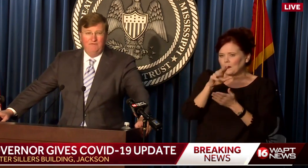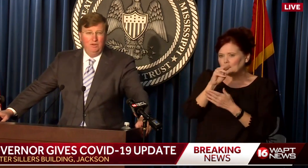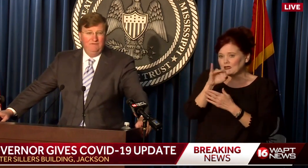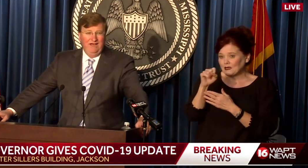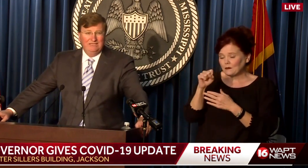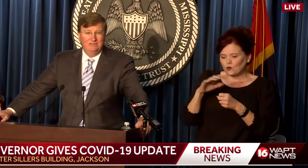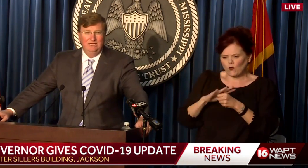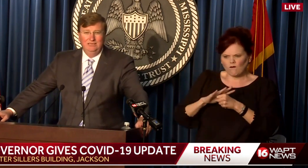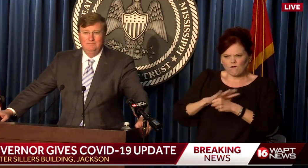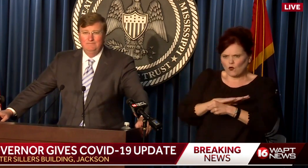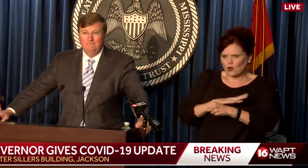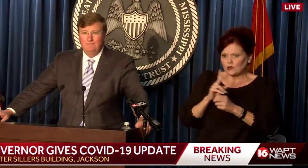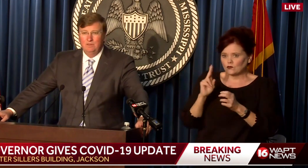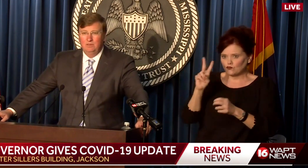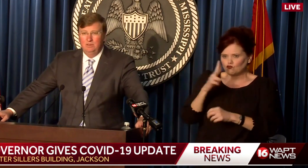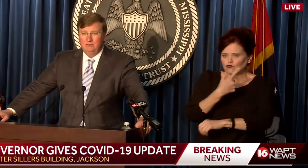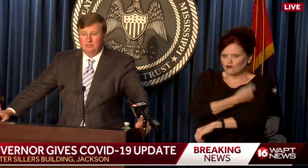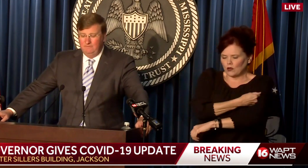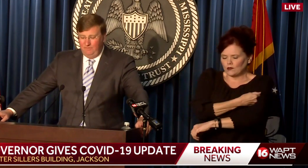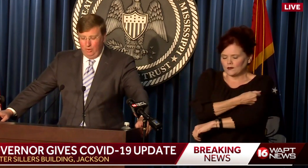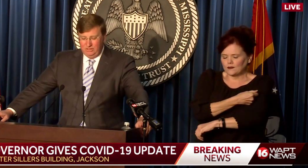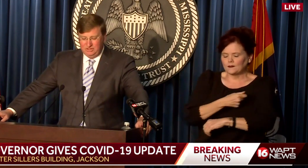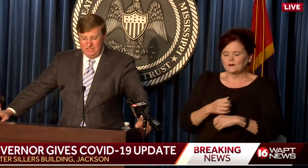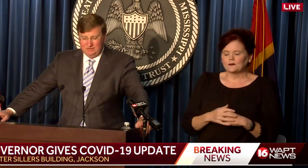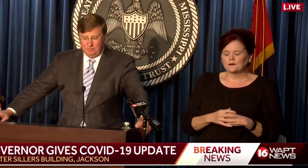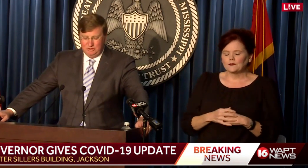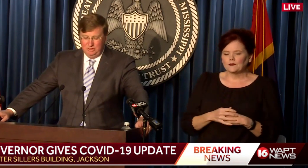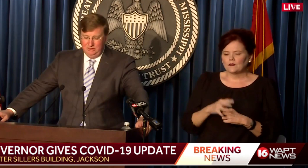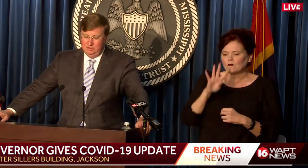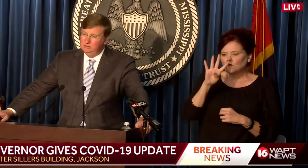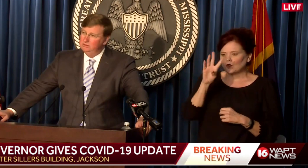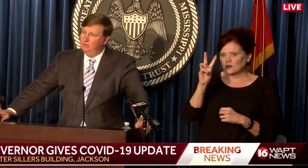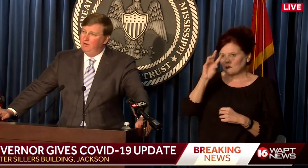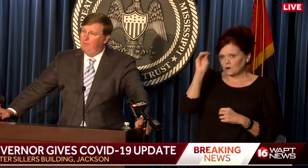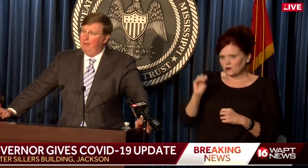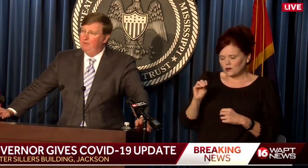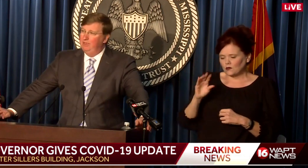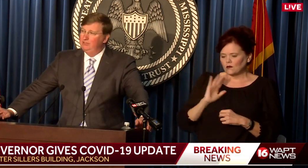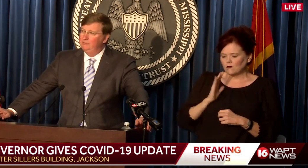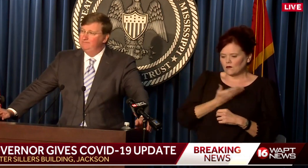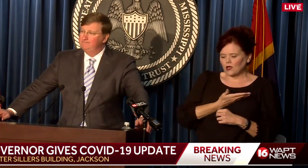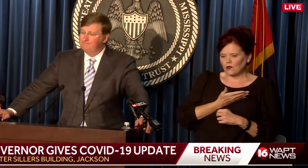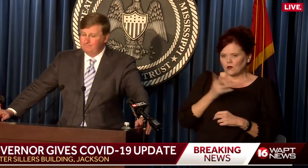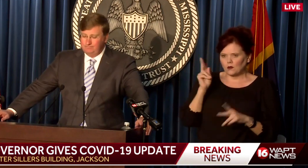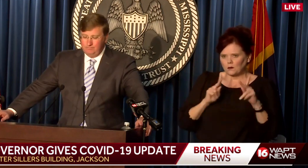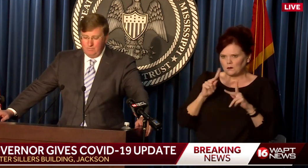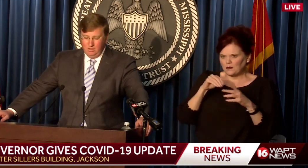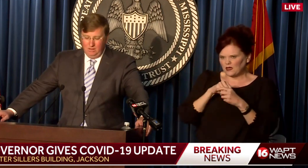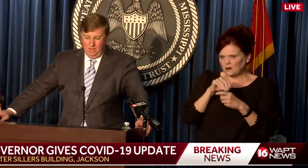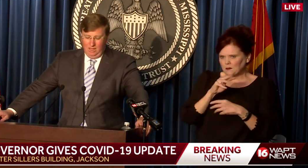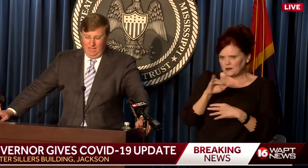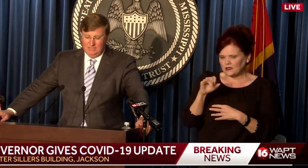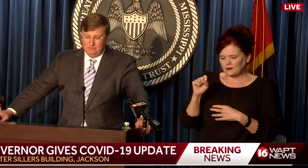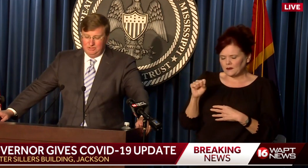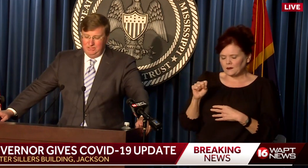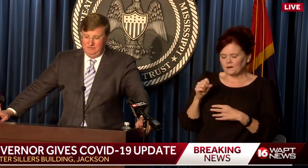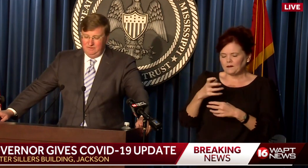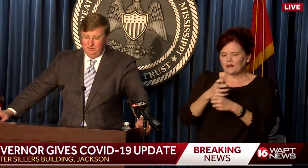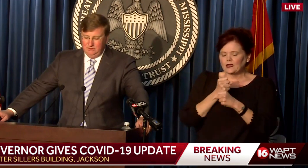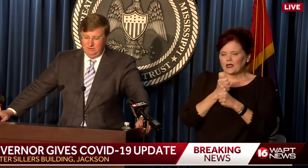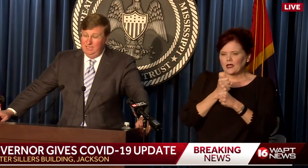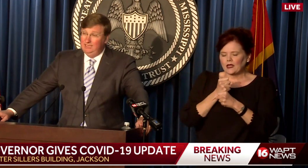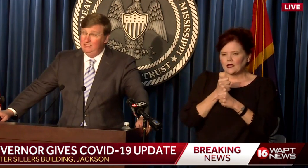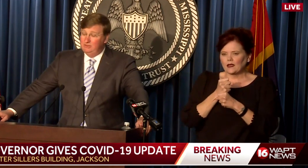are fully vaccinated. So some 46% of our population has